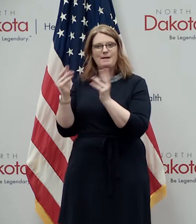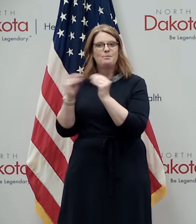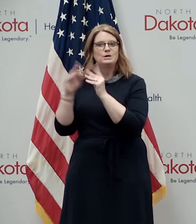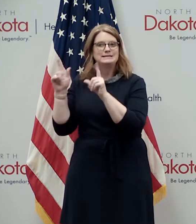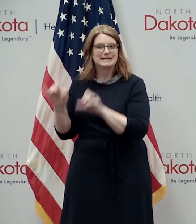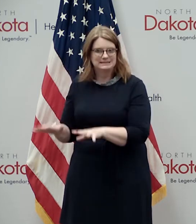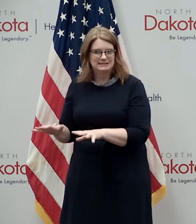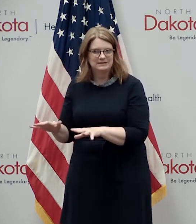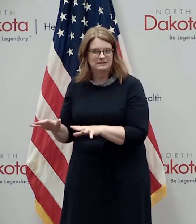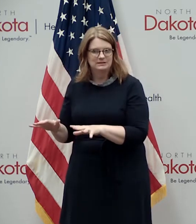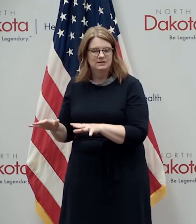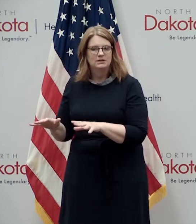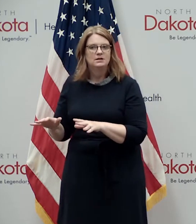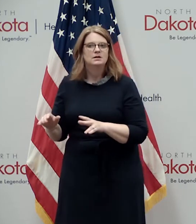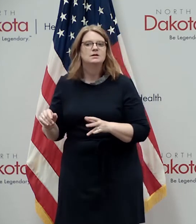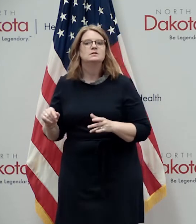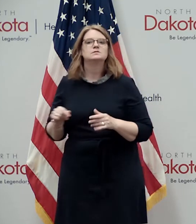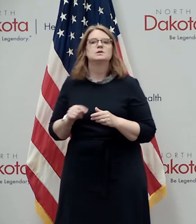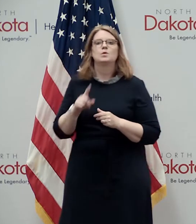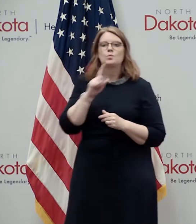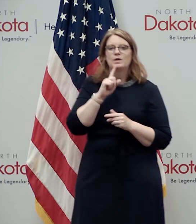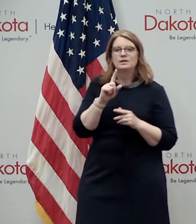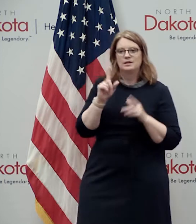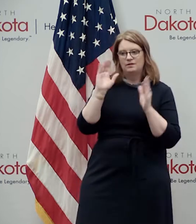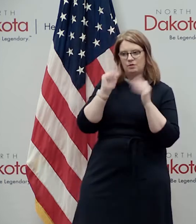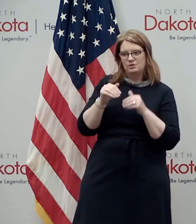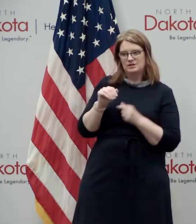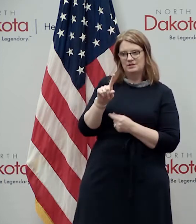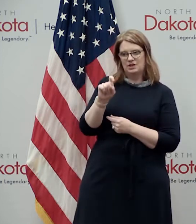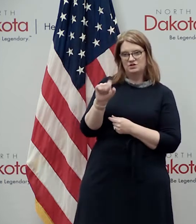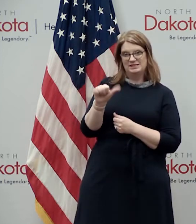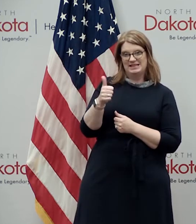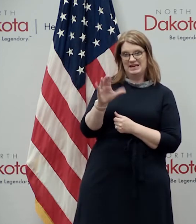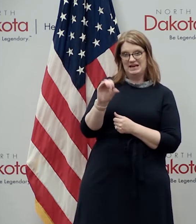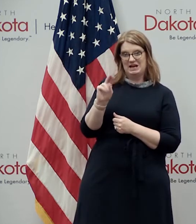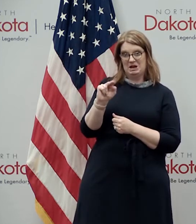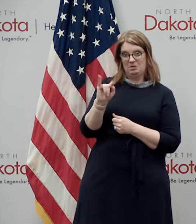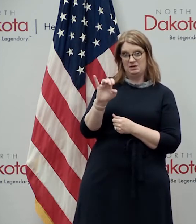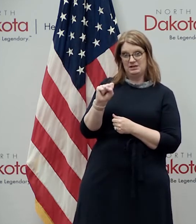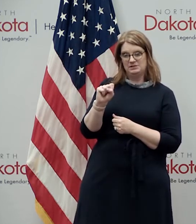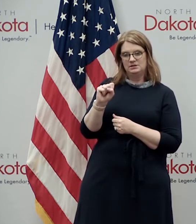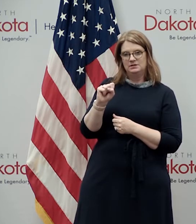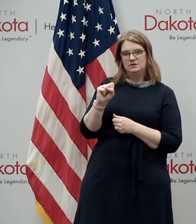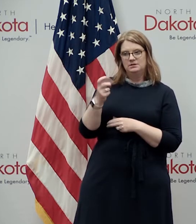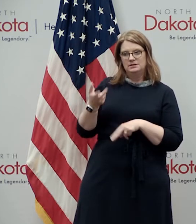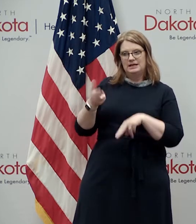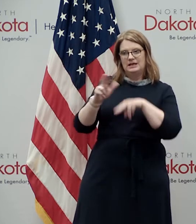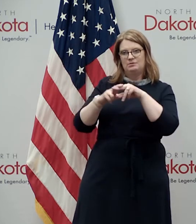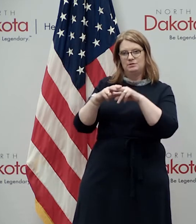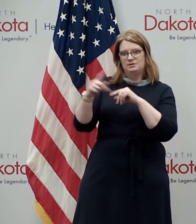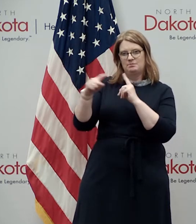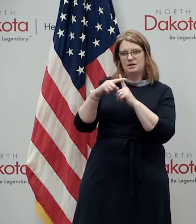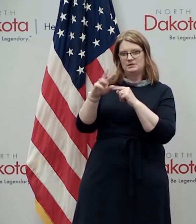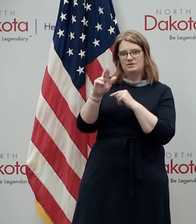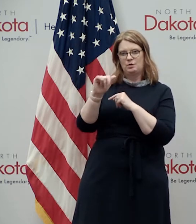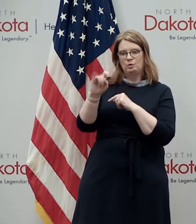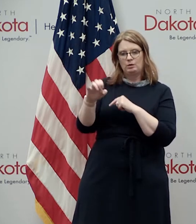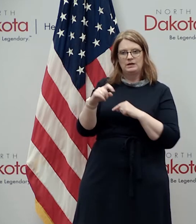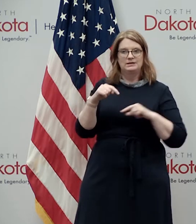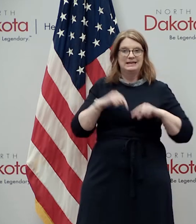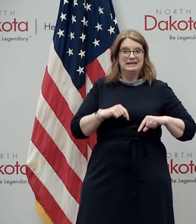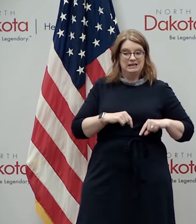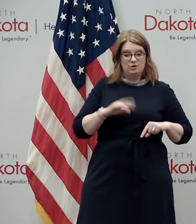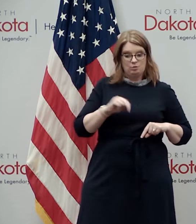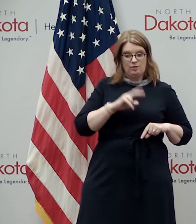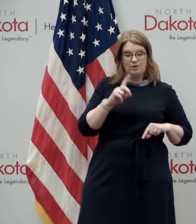and so you really have to focus in on that just 110 counties uh that are seeing an increase in their positivity rate but as we experienced